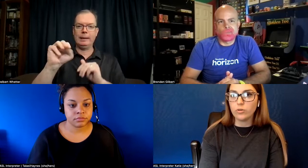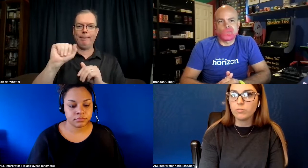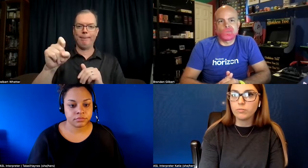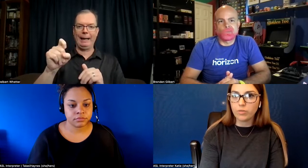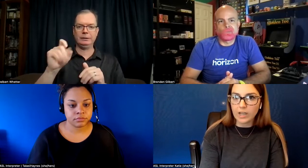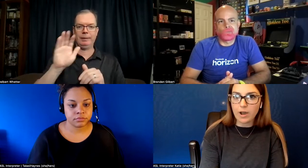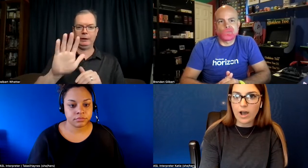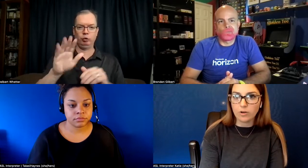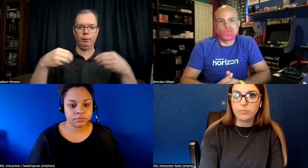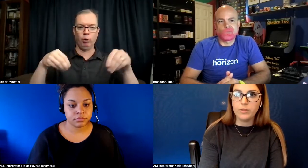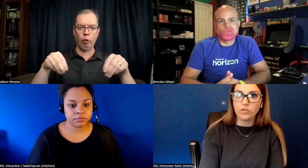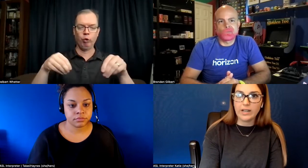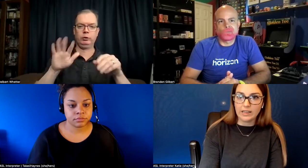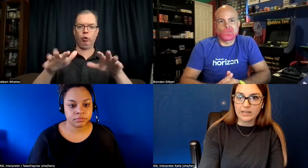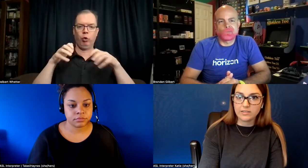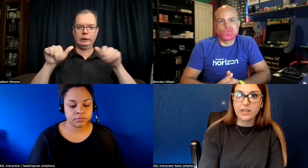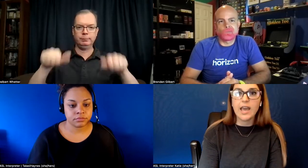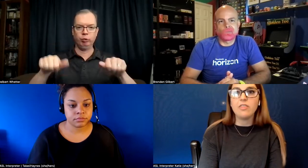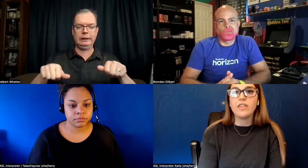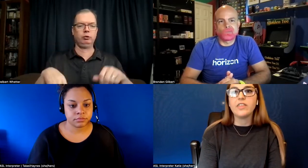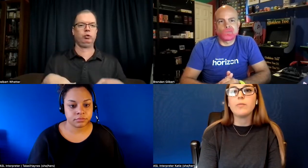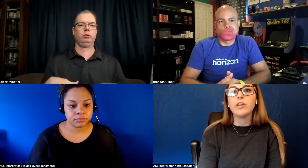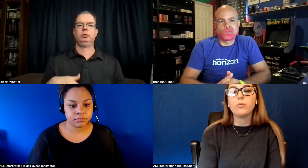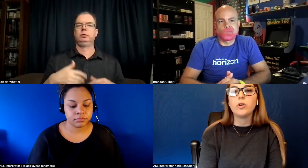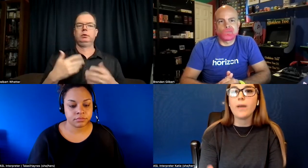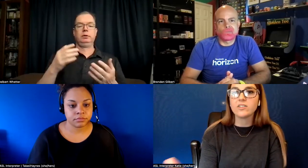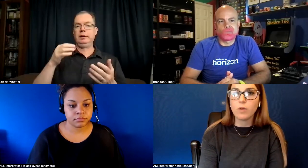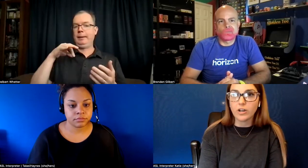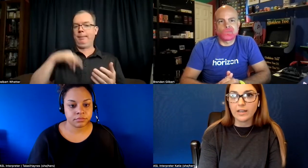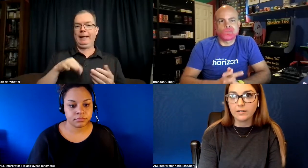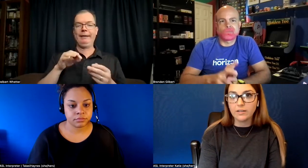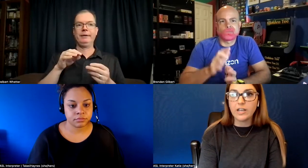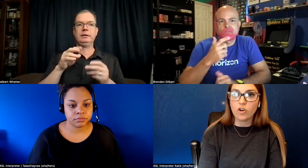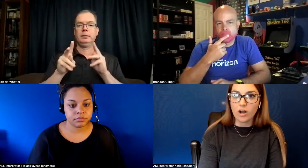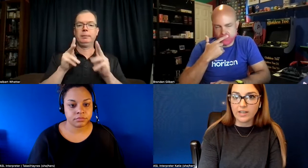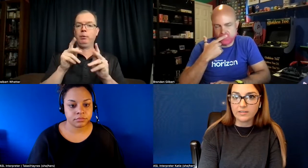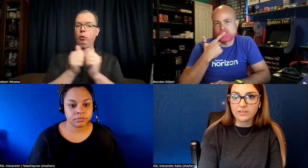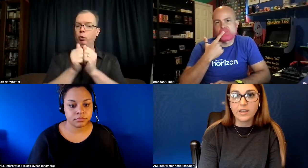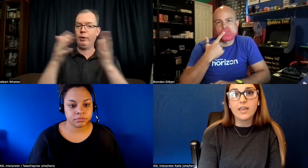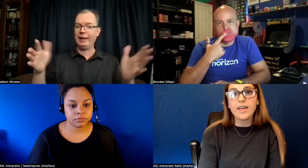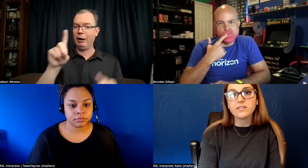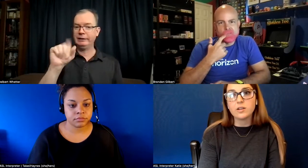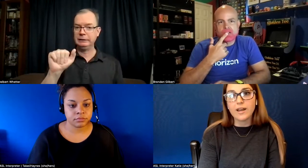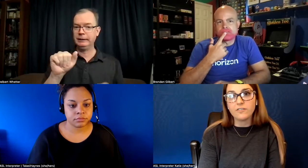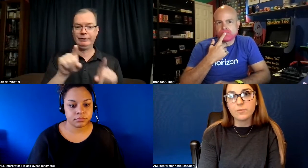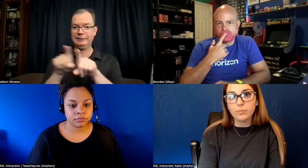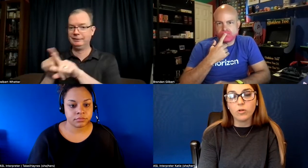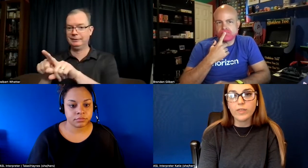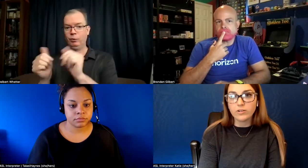think about how to be creating this and then think about your your max market in your audience and that's going to benefit people without